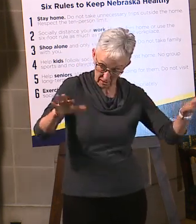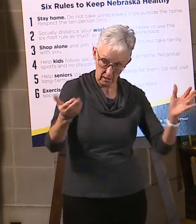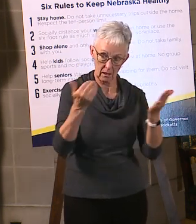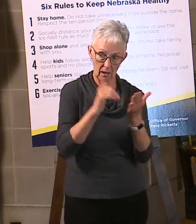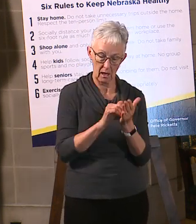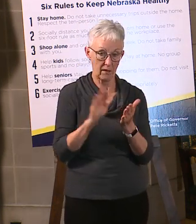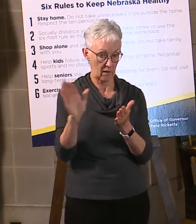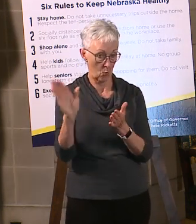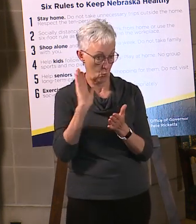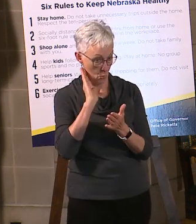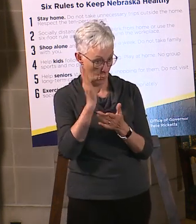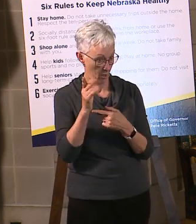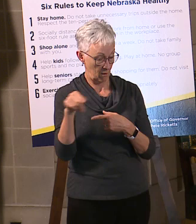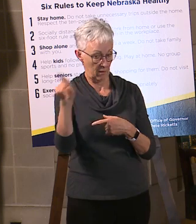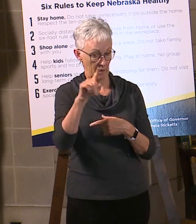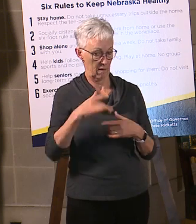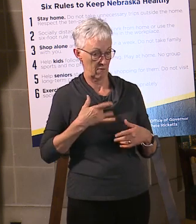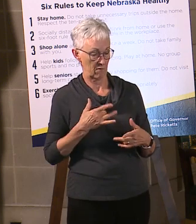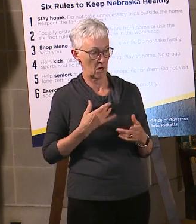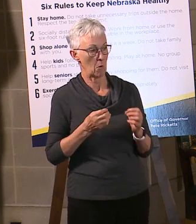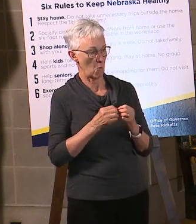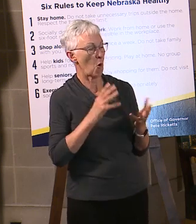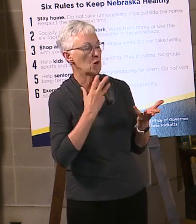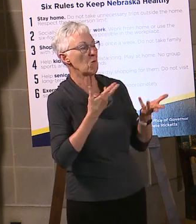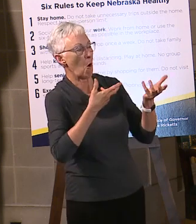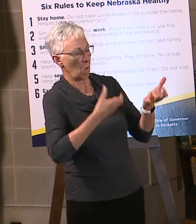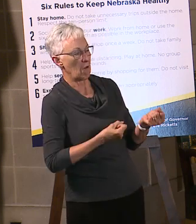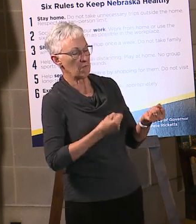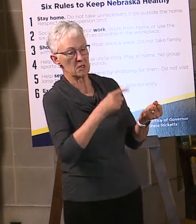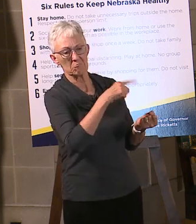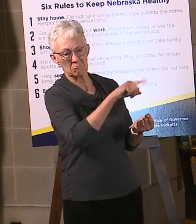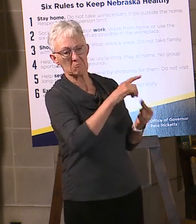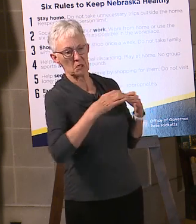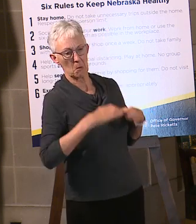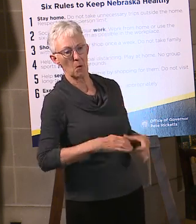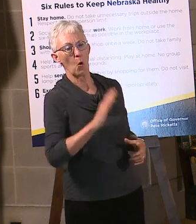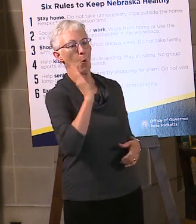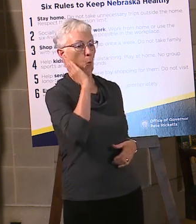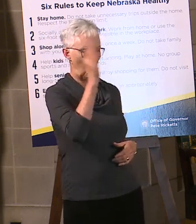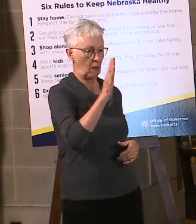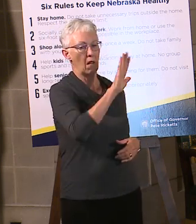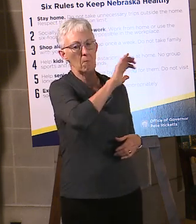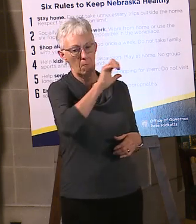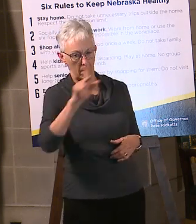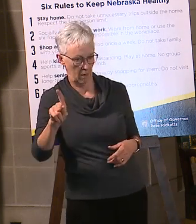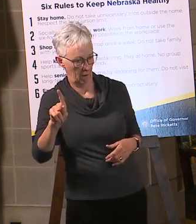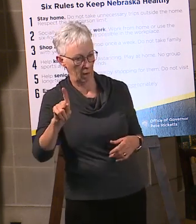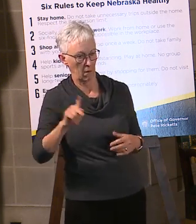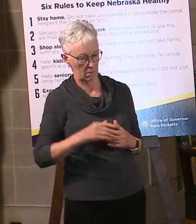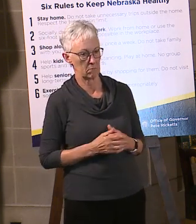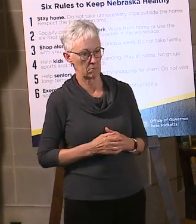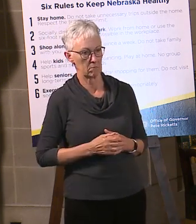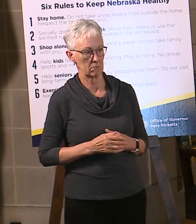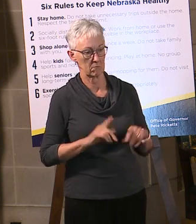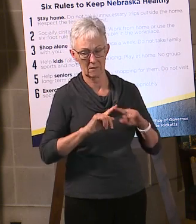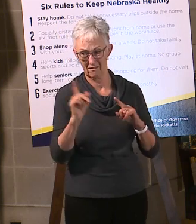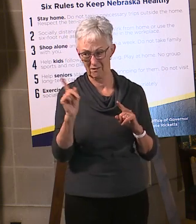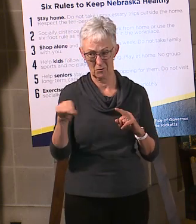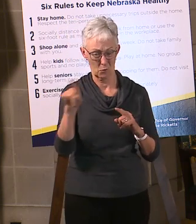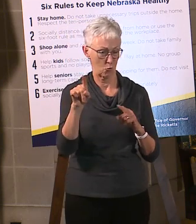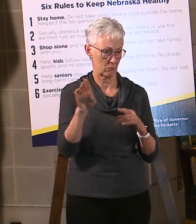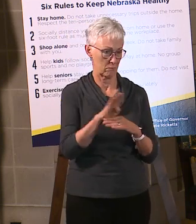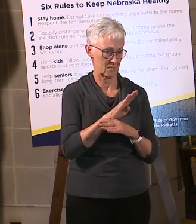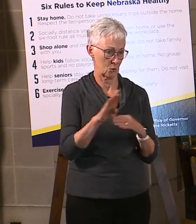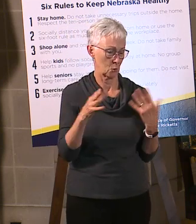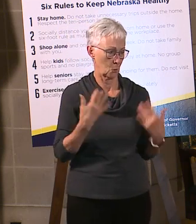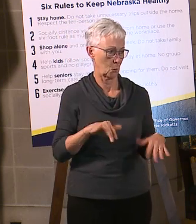more confident about consumers coming back? But it is an incredible challenge as these businesses are reopening their